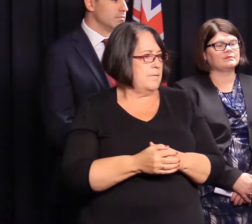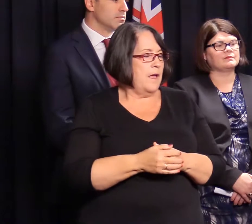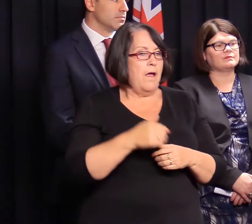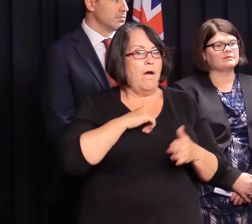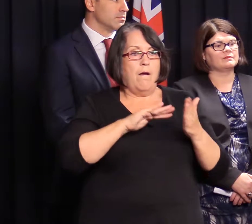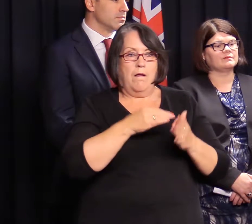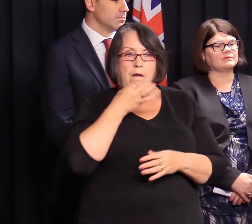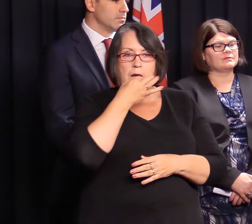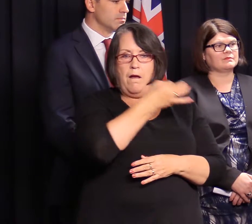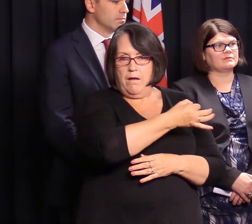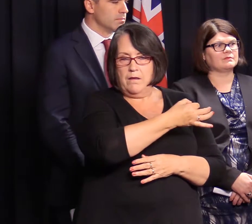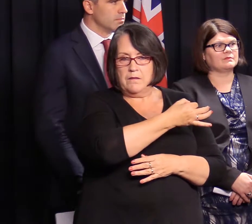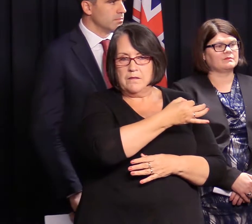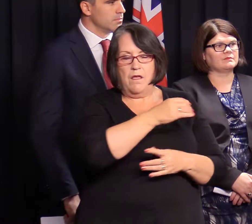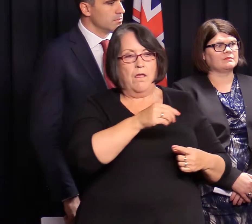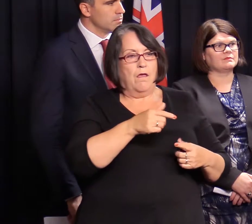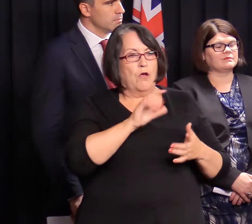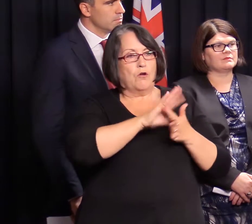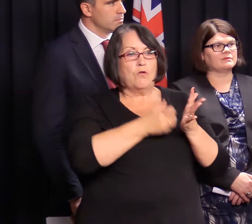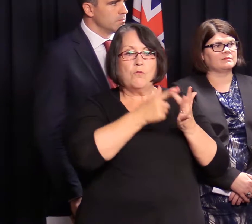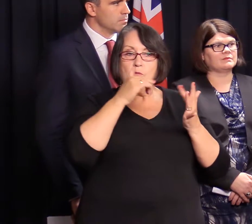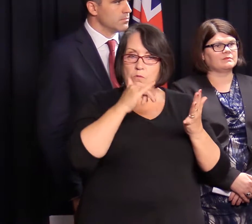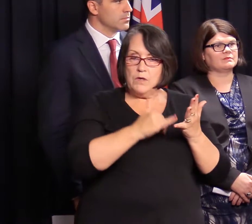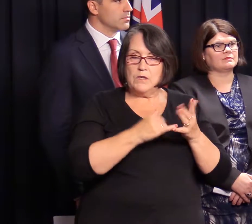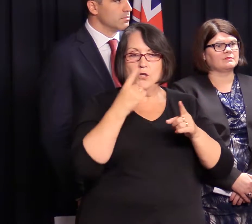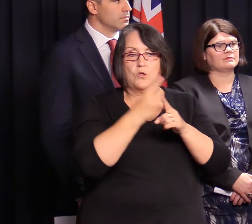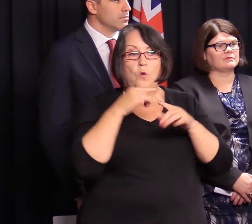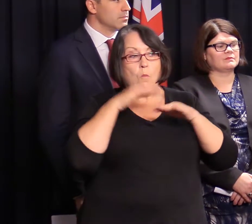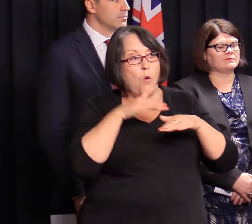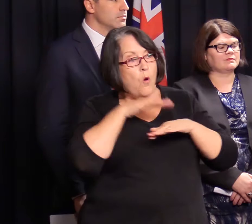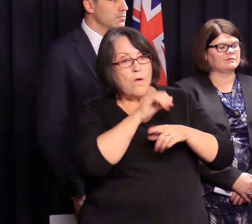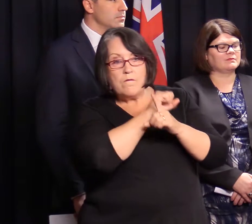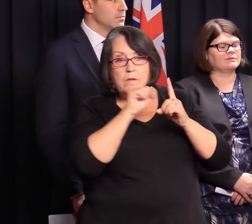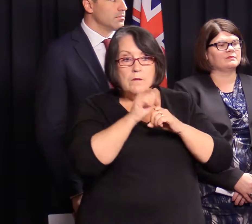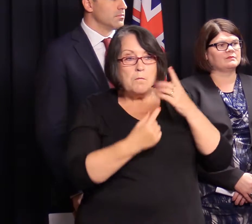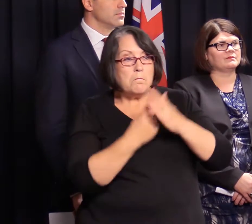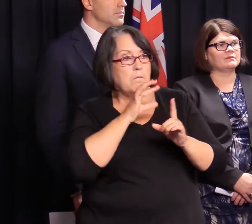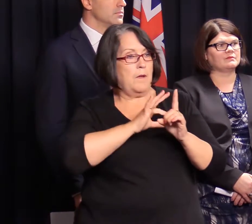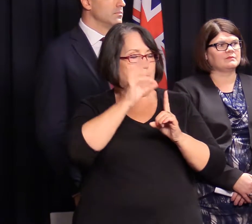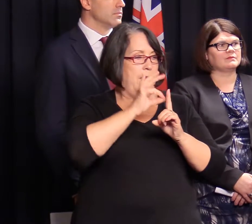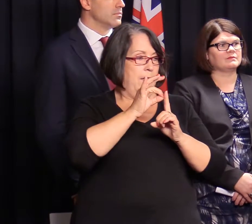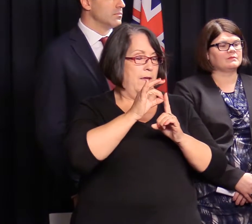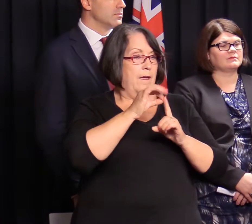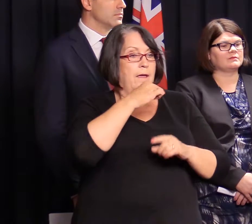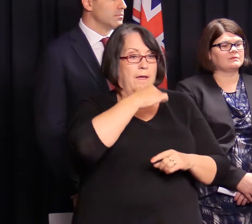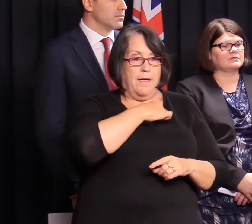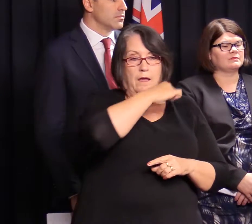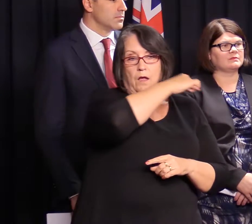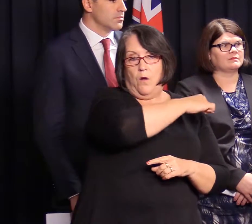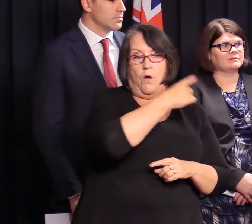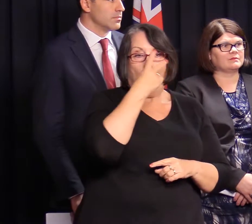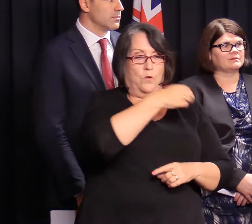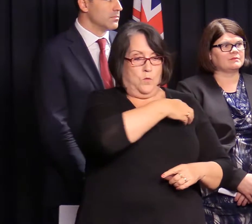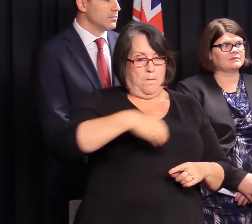I now ask Chris Beattie to just give a further situation update and he and I and the two